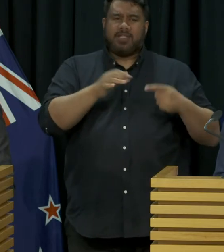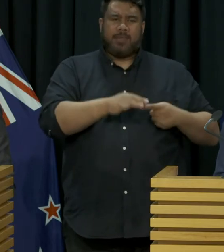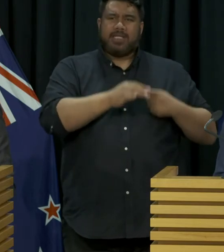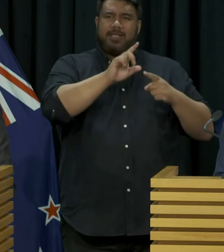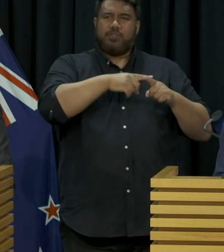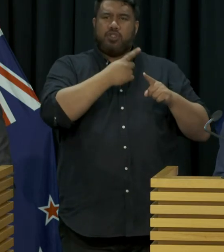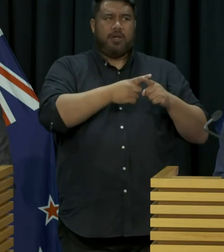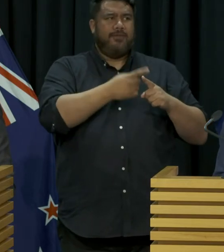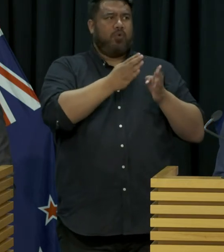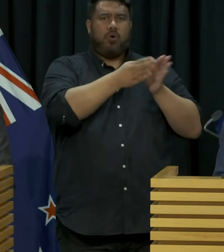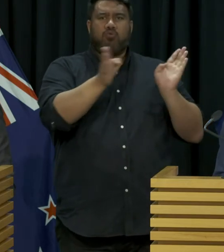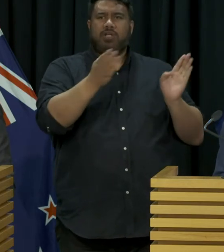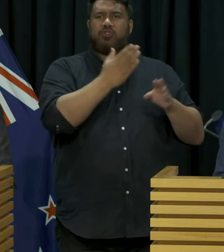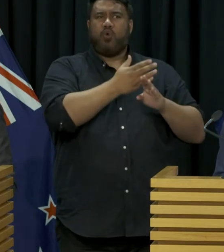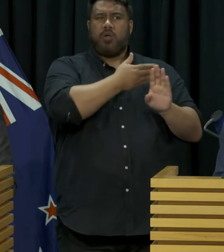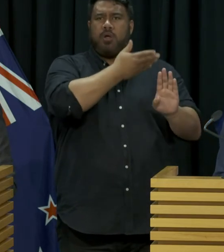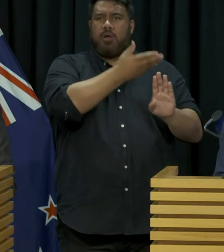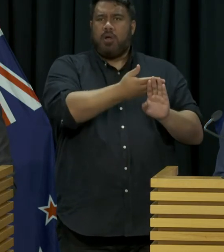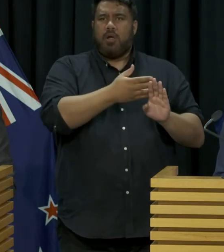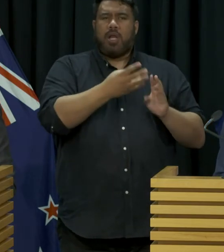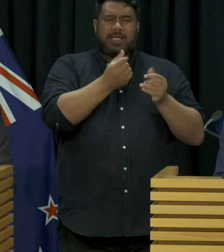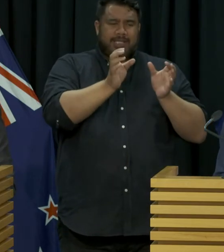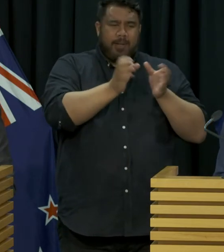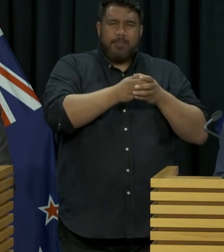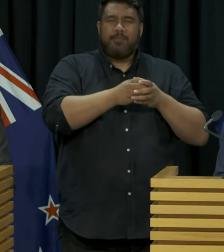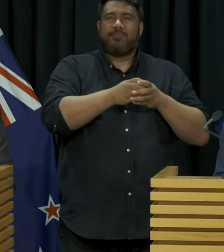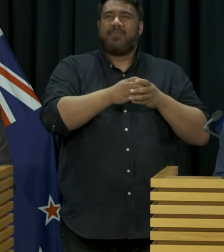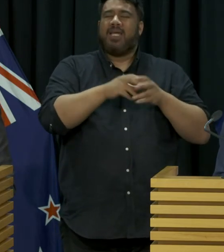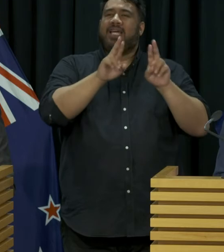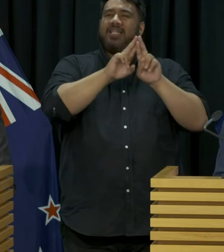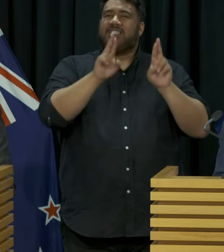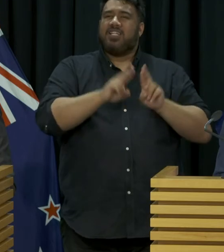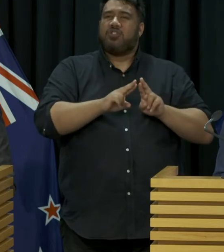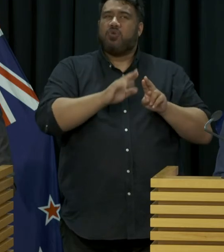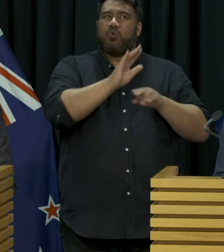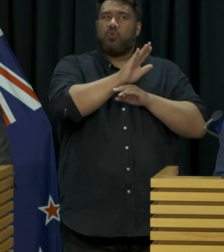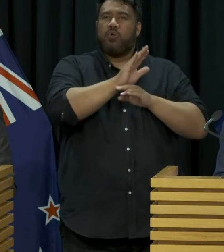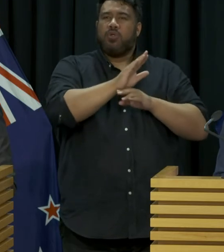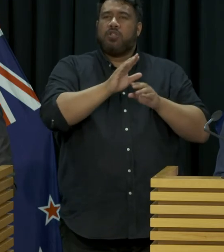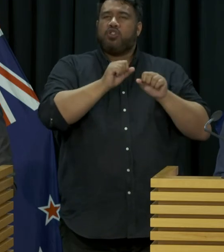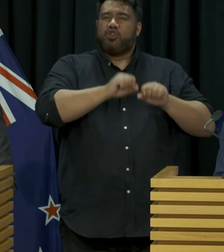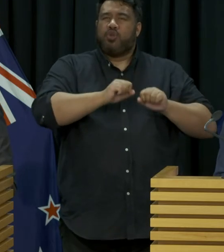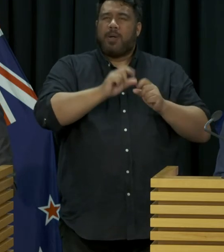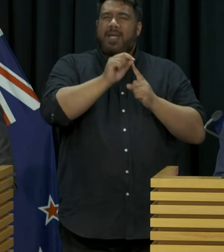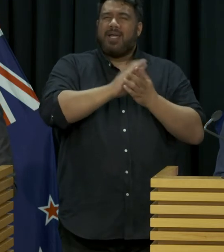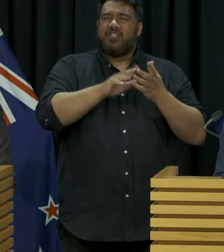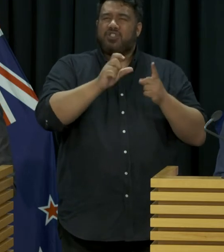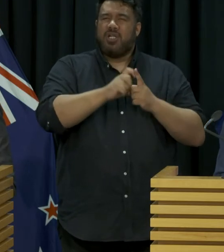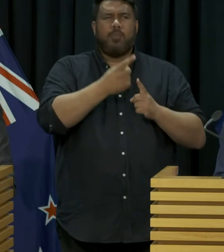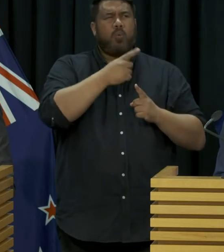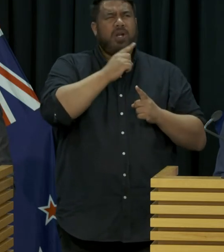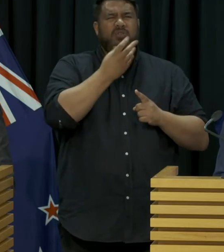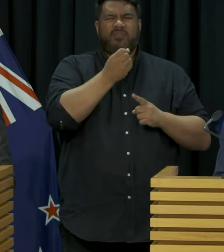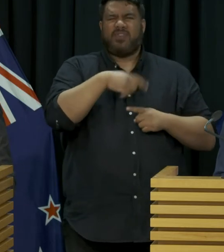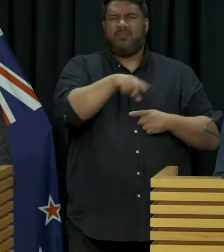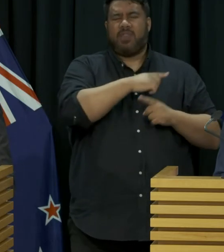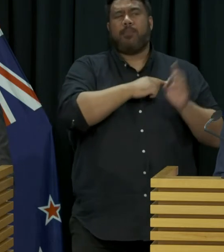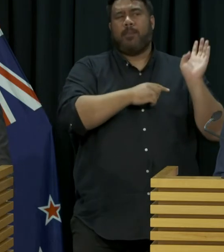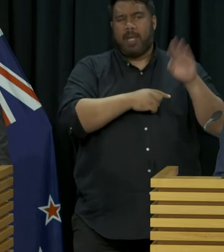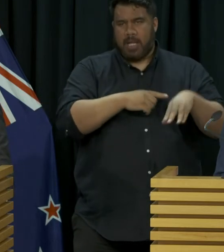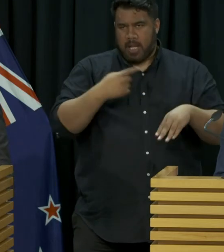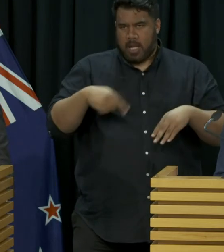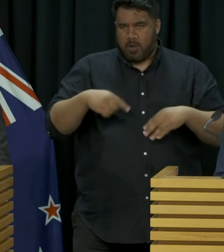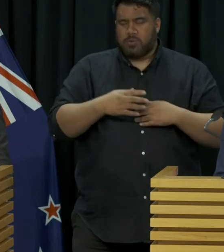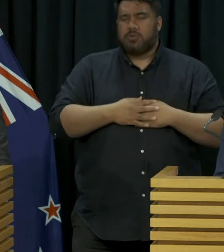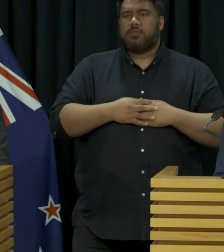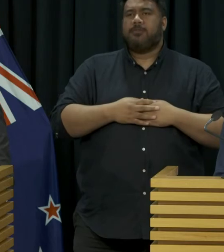workers for a small group of international students, for example, PhD, international students, about 150 of those. We